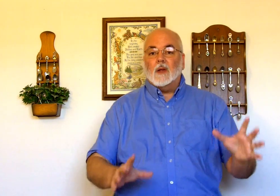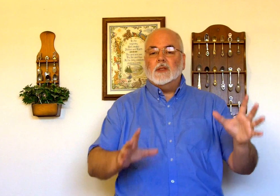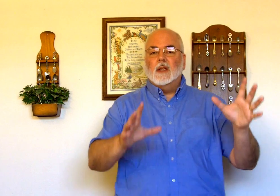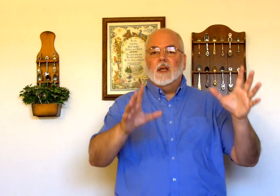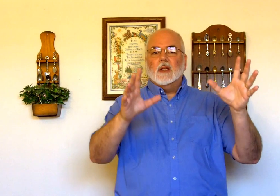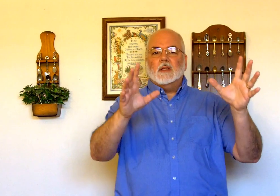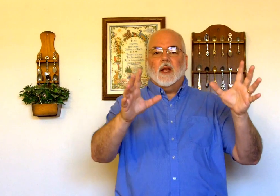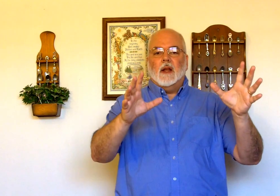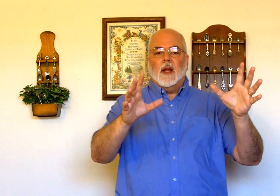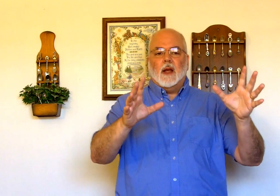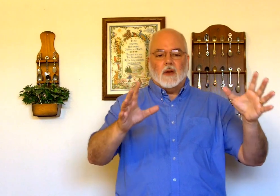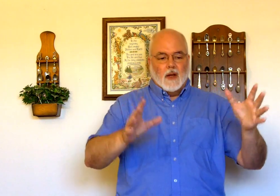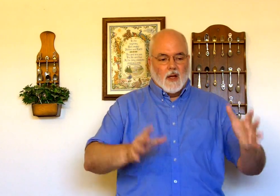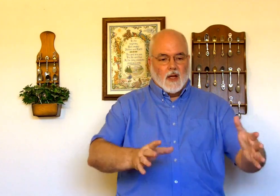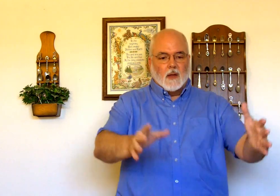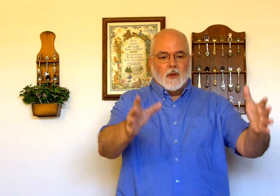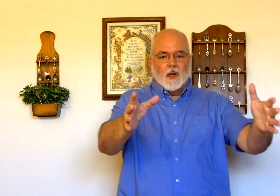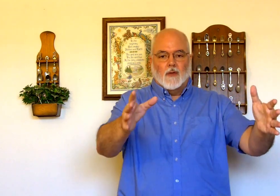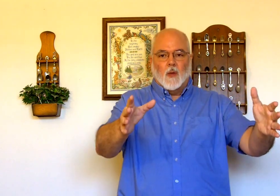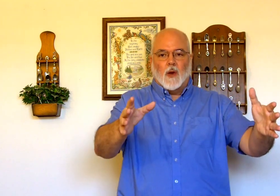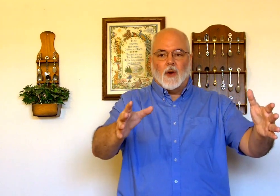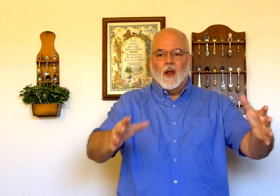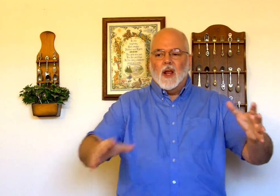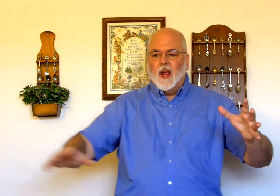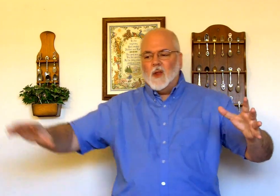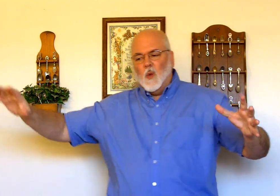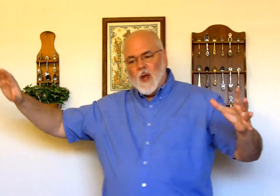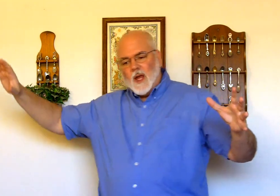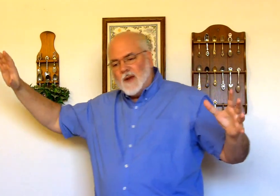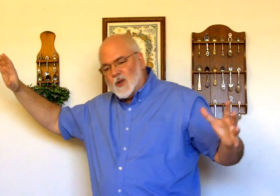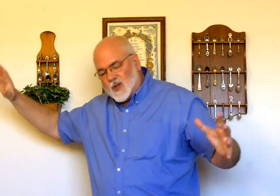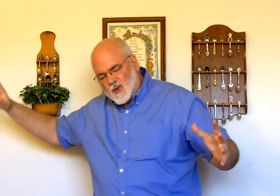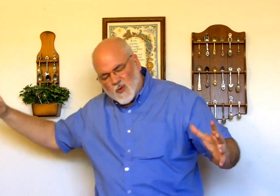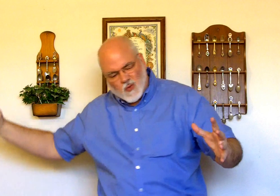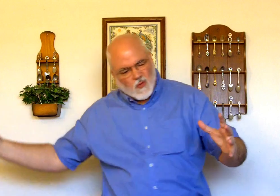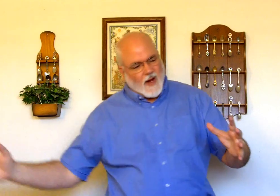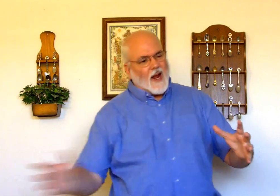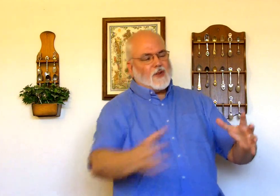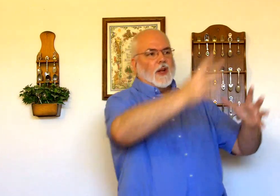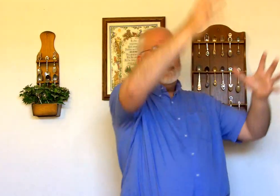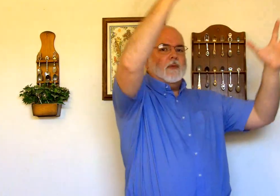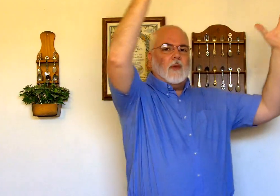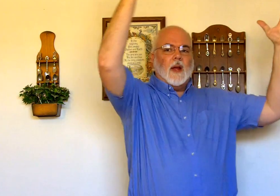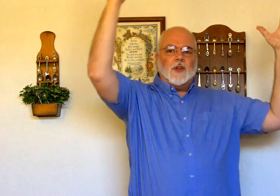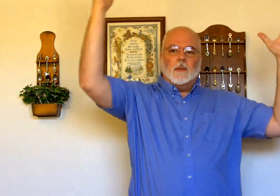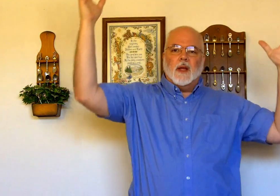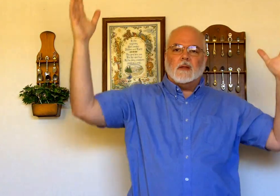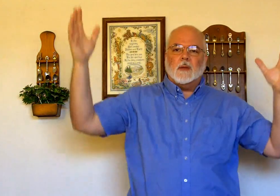standing out in the middle of the water and the waves are just crashing up and flashing up against them